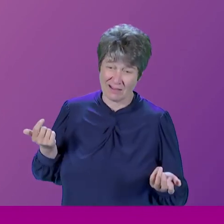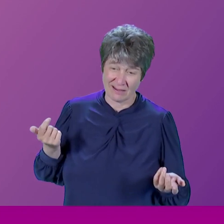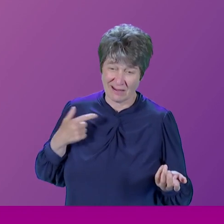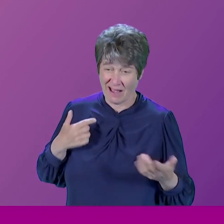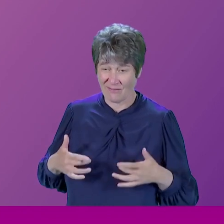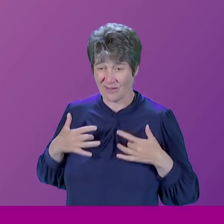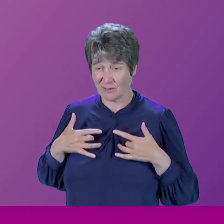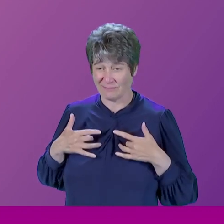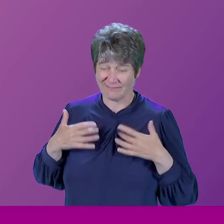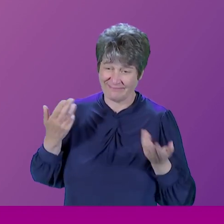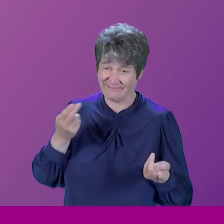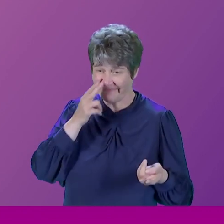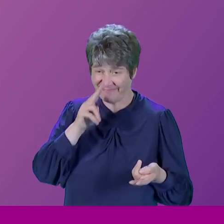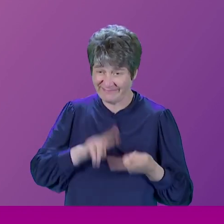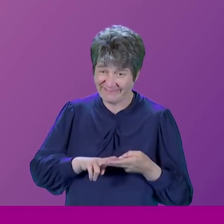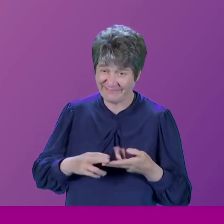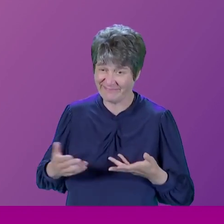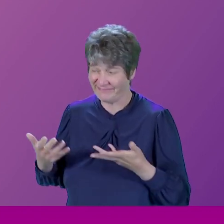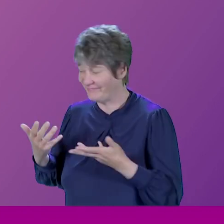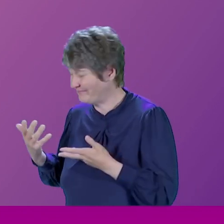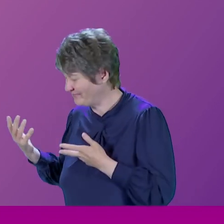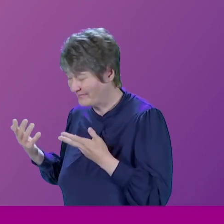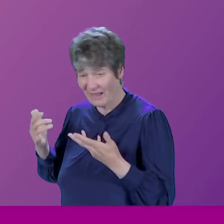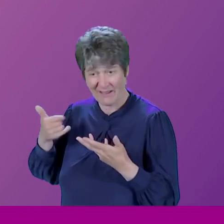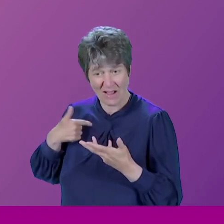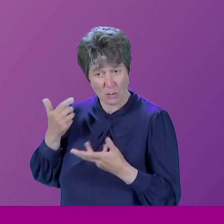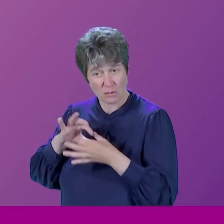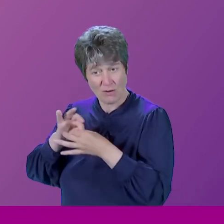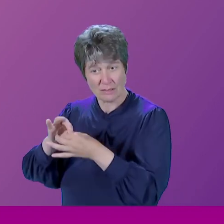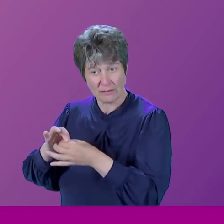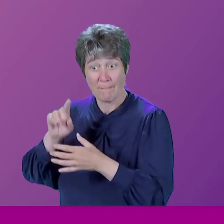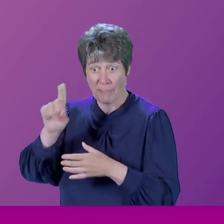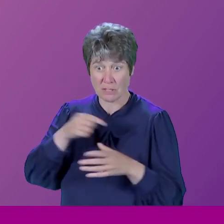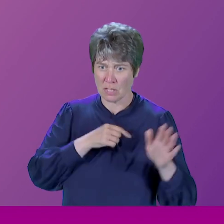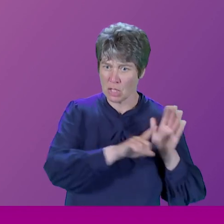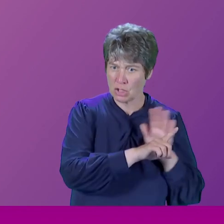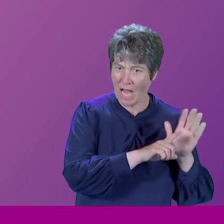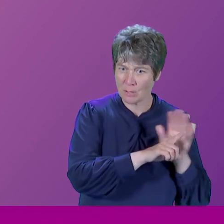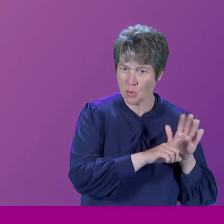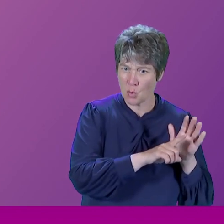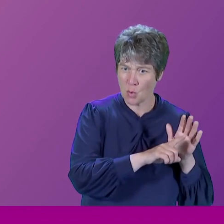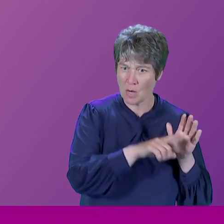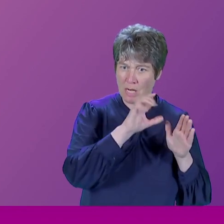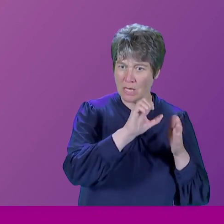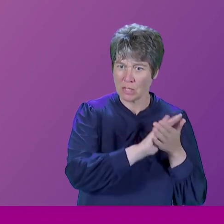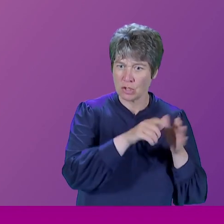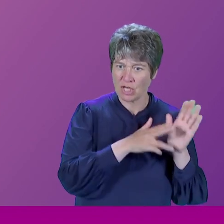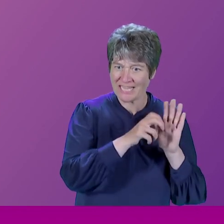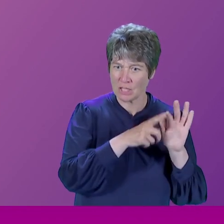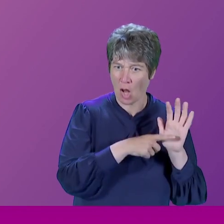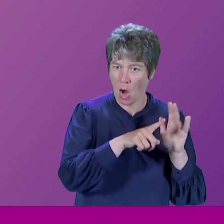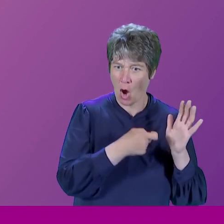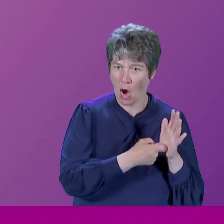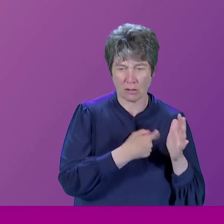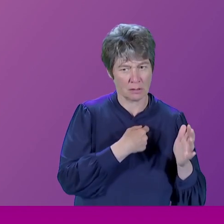irrelevant. But when I was shadow chancellor, that I did find very miserable. So, I was shadow chancellor for a couple of years, running up to the 2001